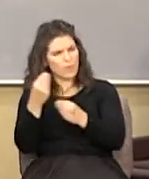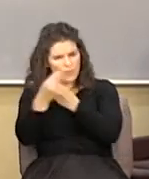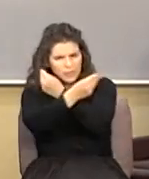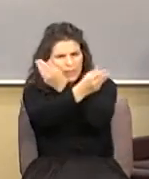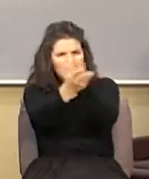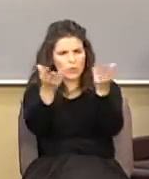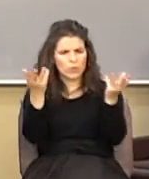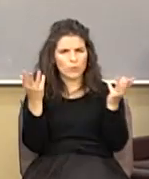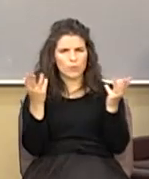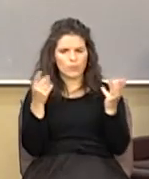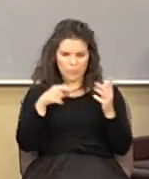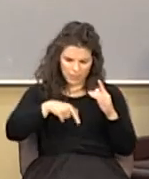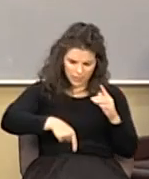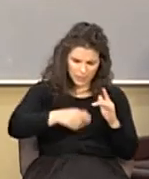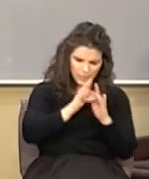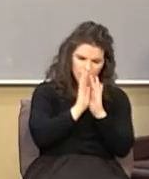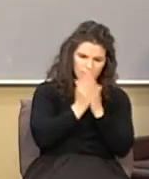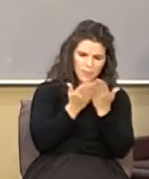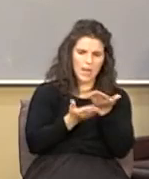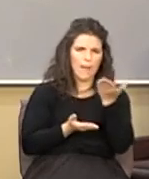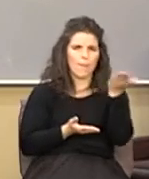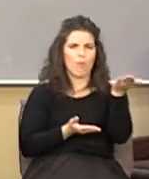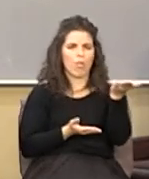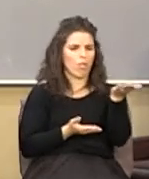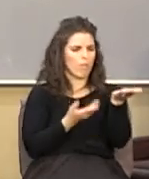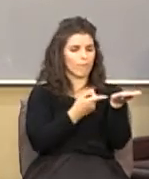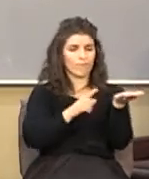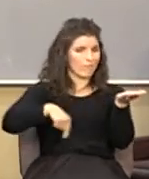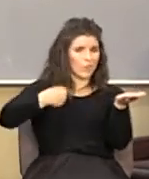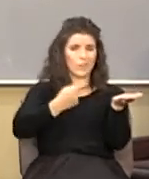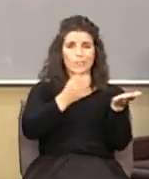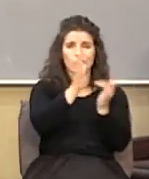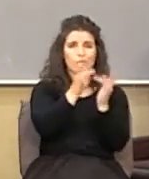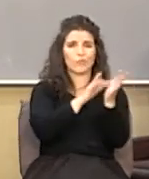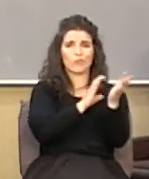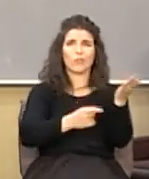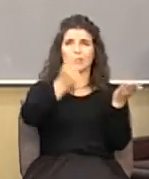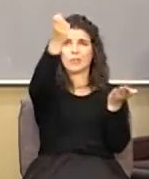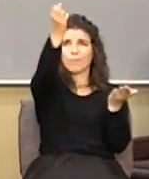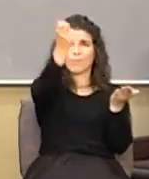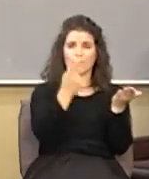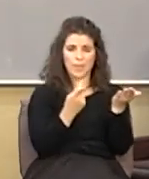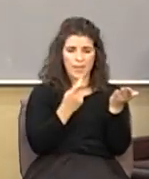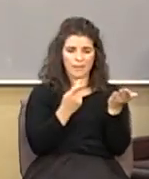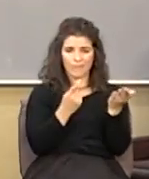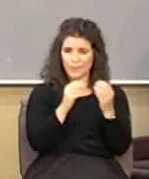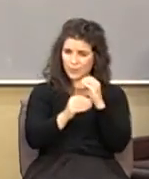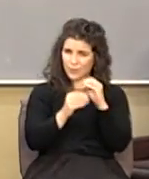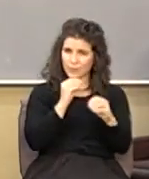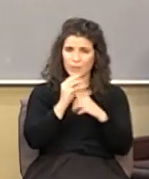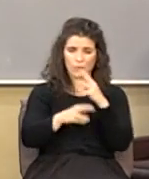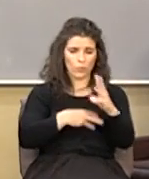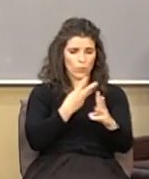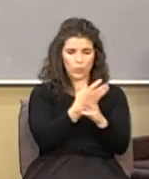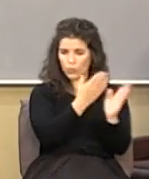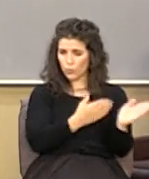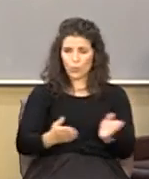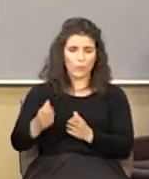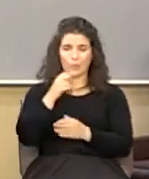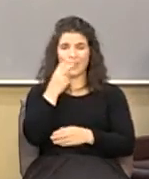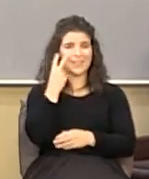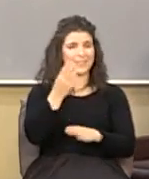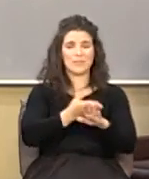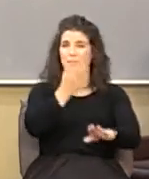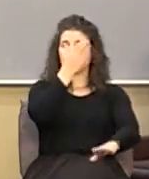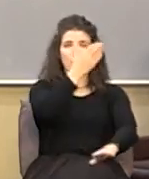something this Bible until Jesus Christ returns to set this world in order you're not going to see things